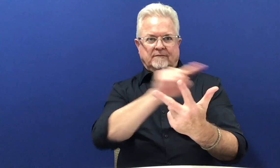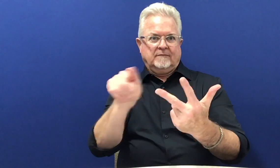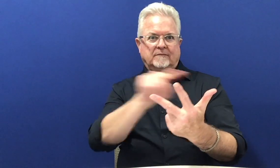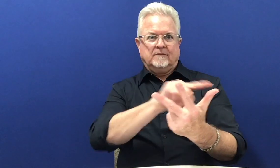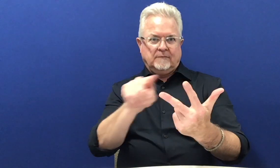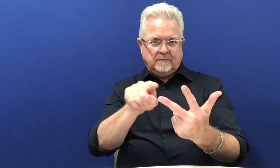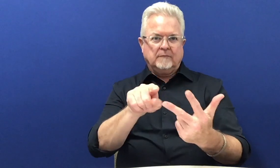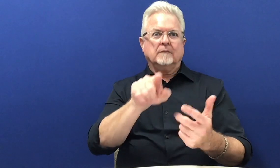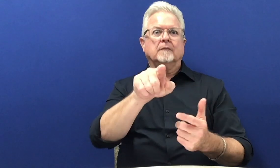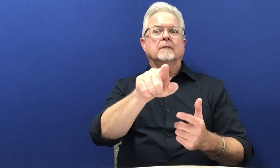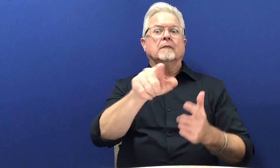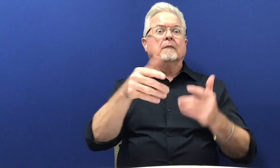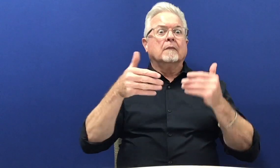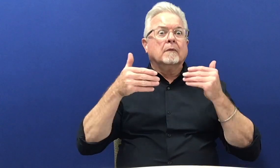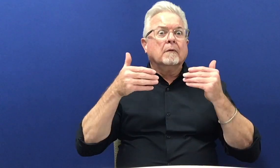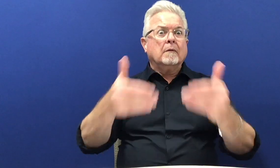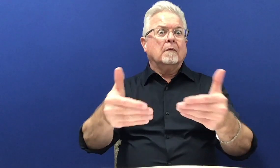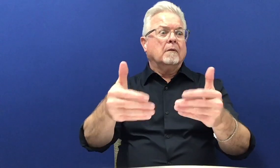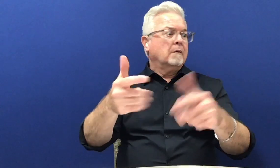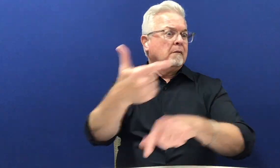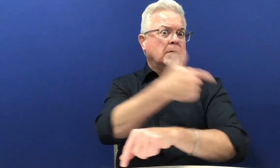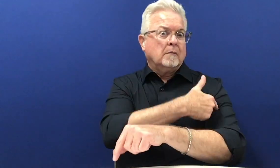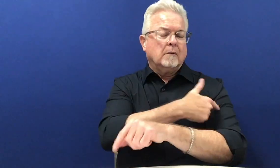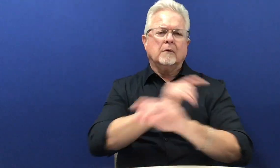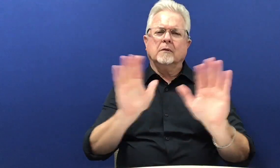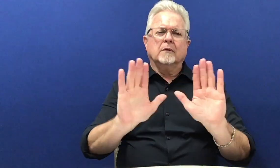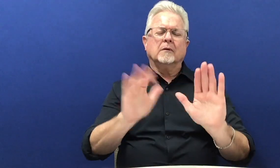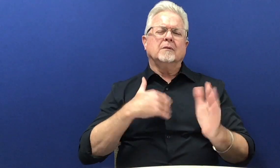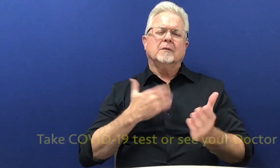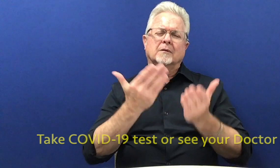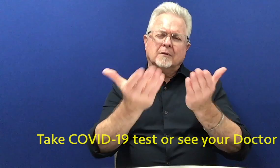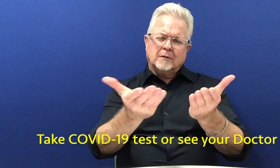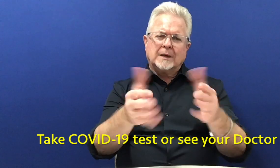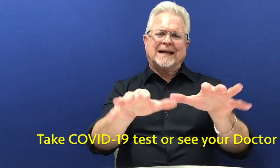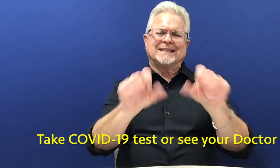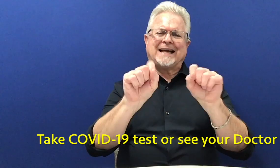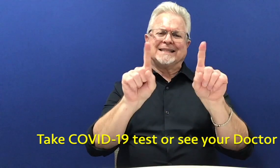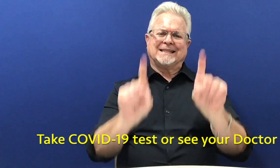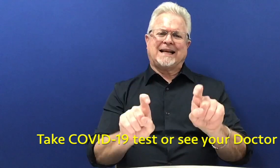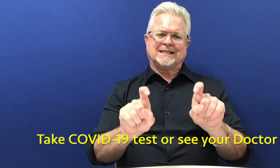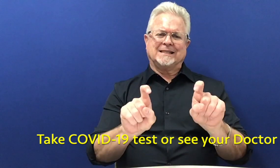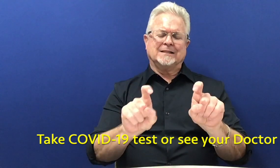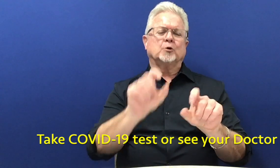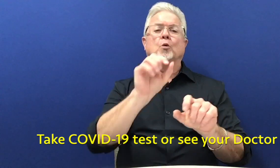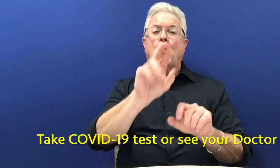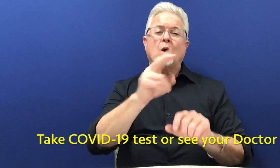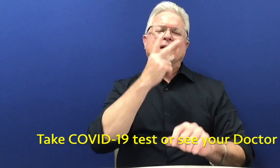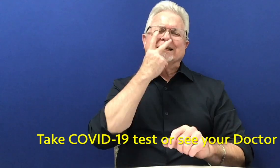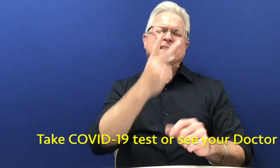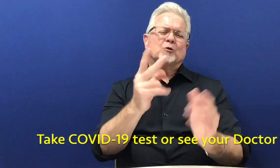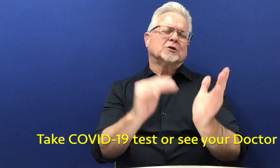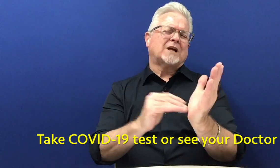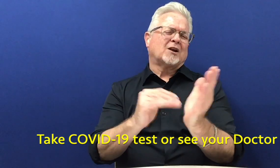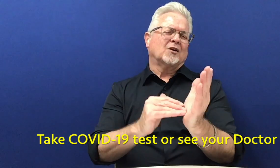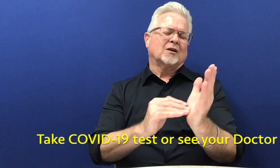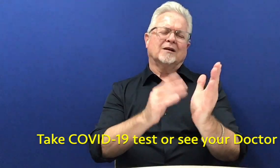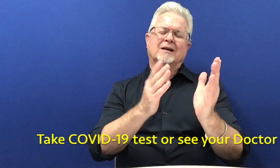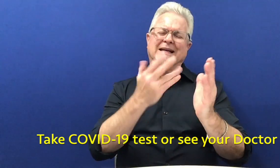symptoms that you might have if you're sick. It doesn't mean you should run out and get vaccinated. You might want to be